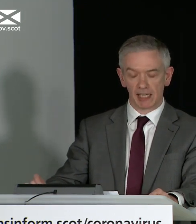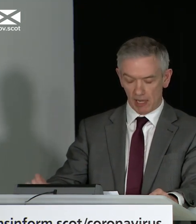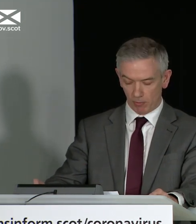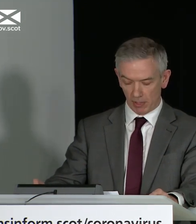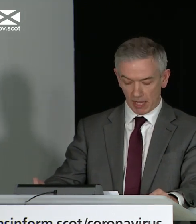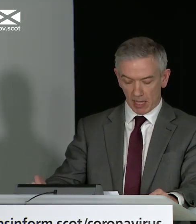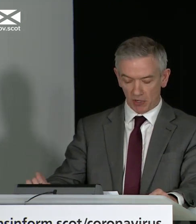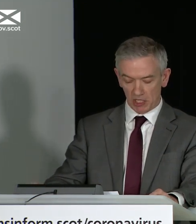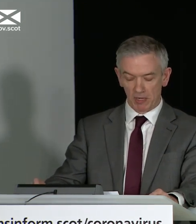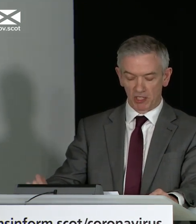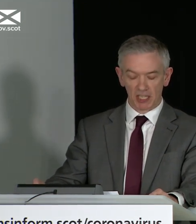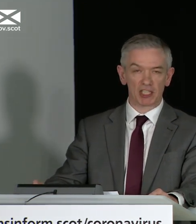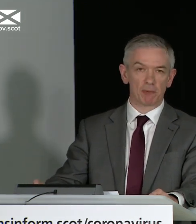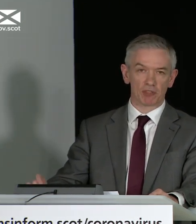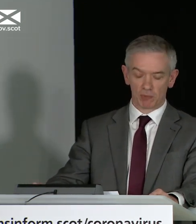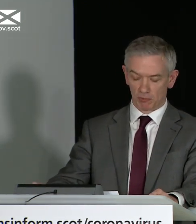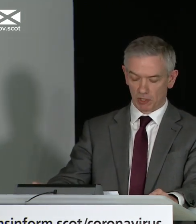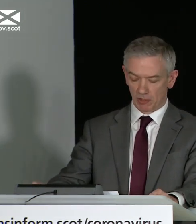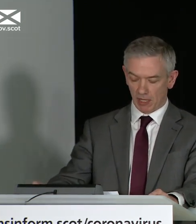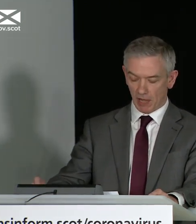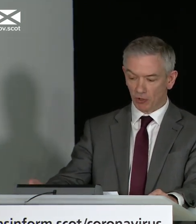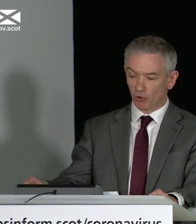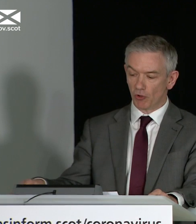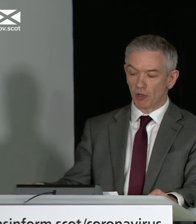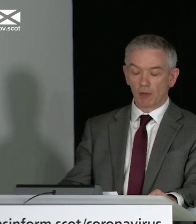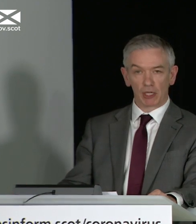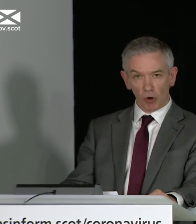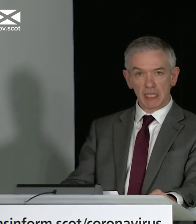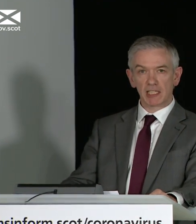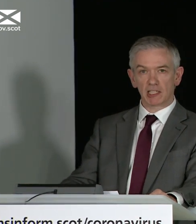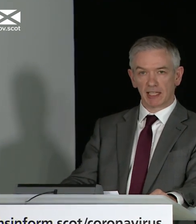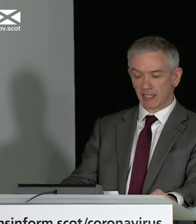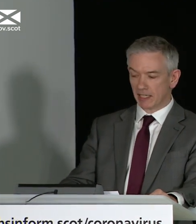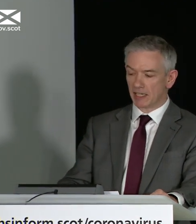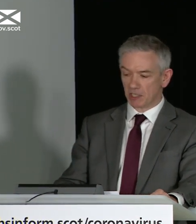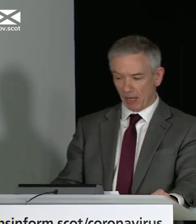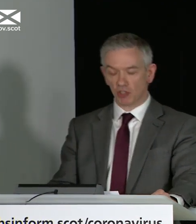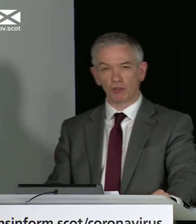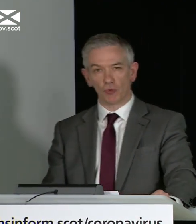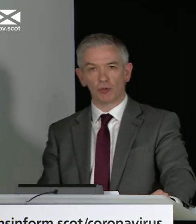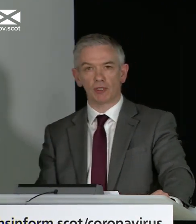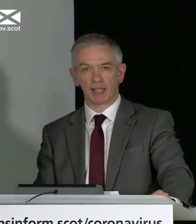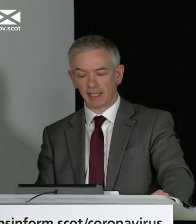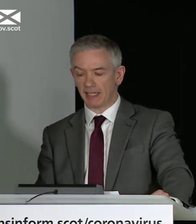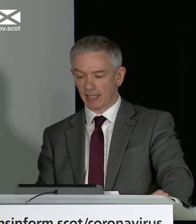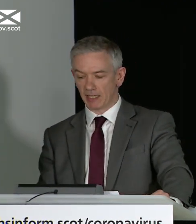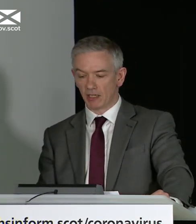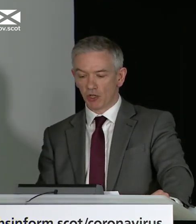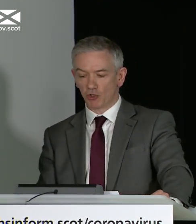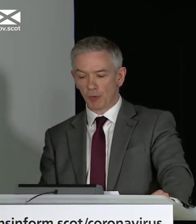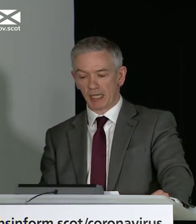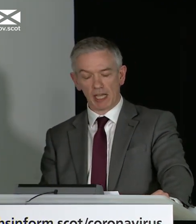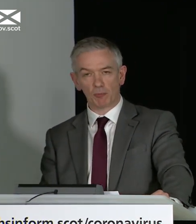seeking help if you experience these type of symptoms. If you do, my colleagues and I expect you to phone 999